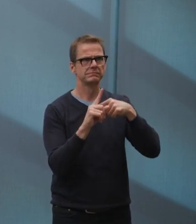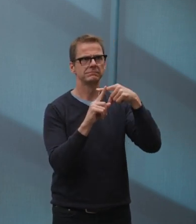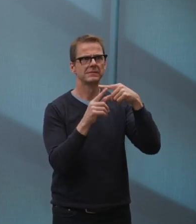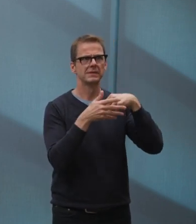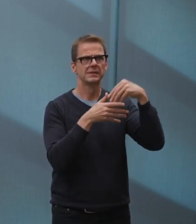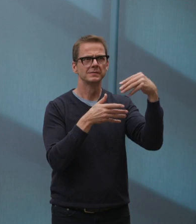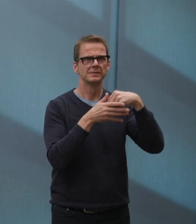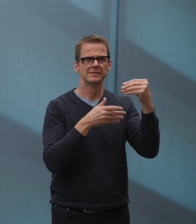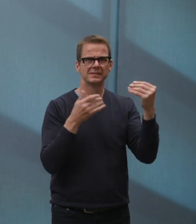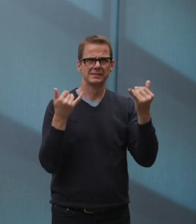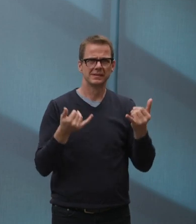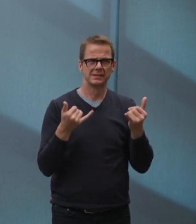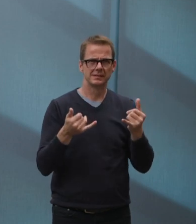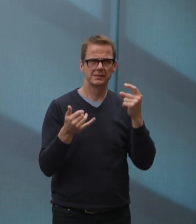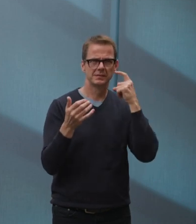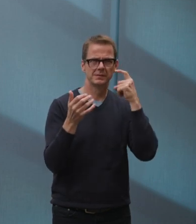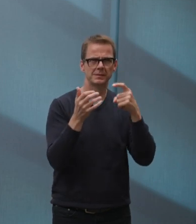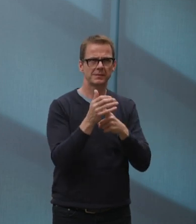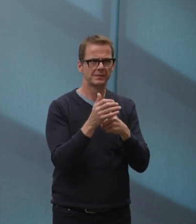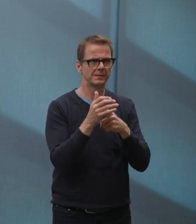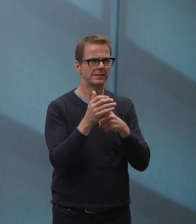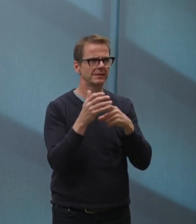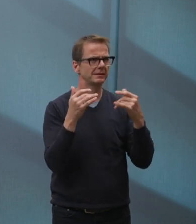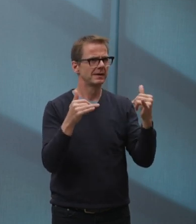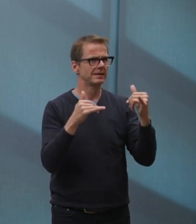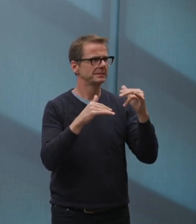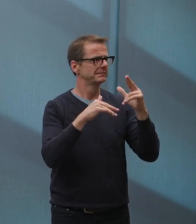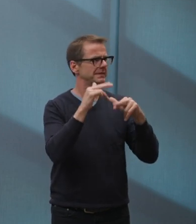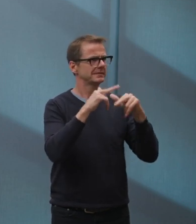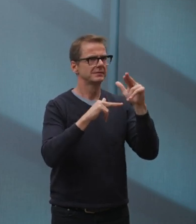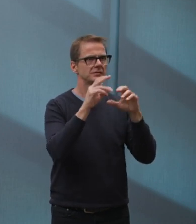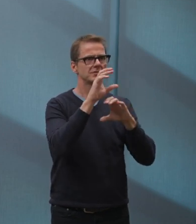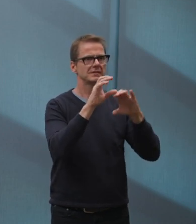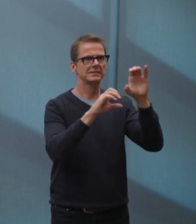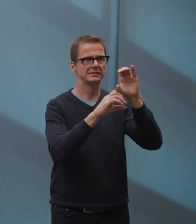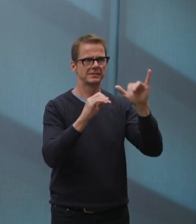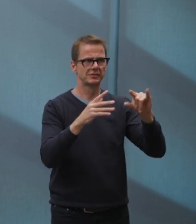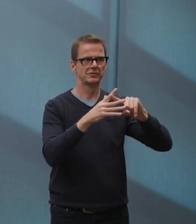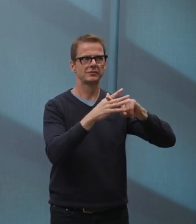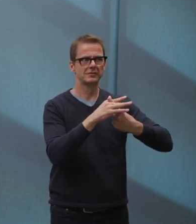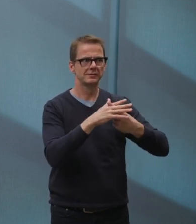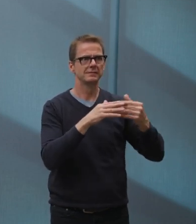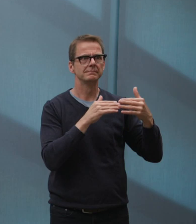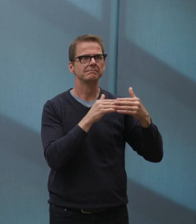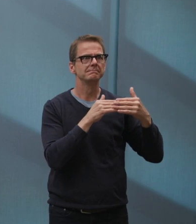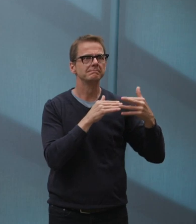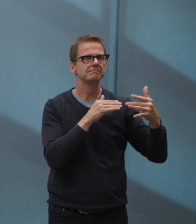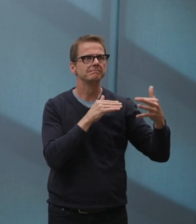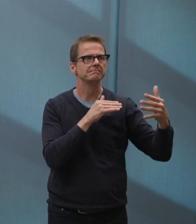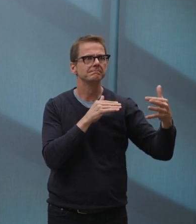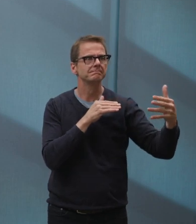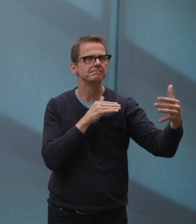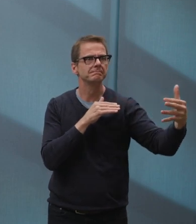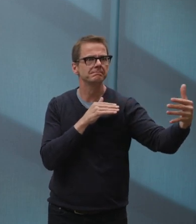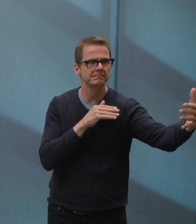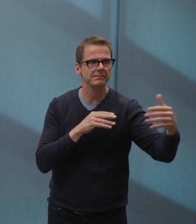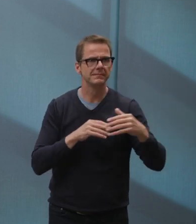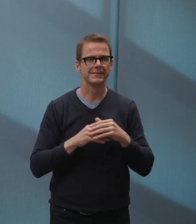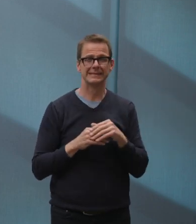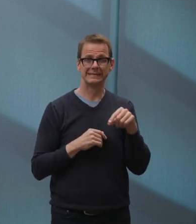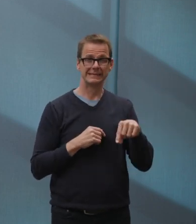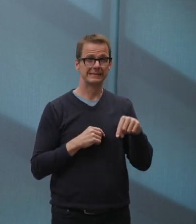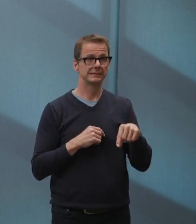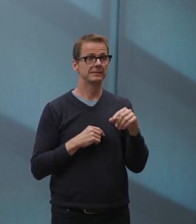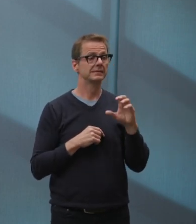and neighborhoods in good condition while balancing the need for new infrastructure. We also understand that the impacts of construction will be